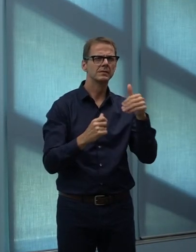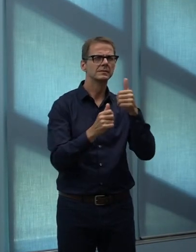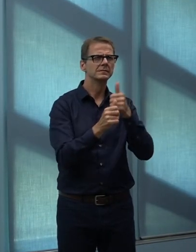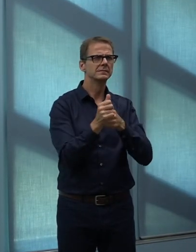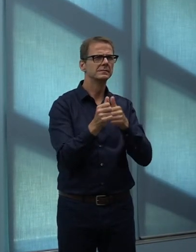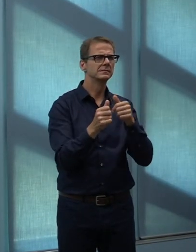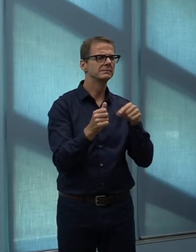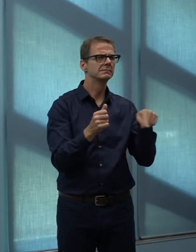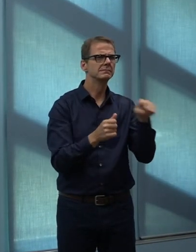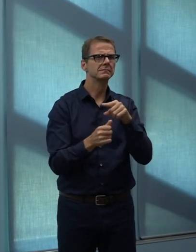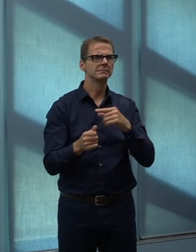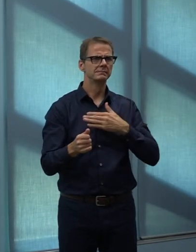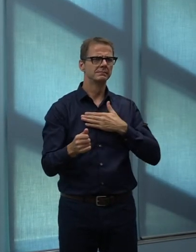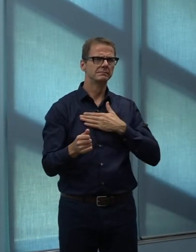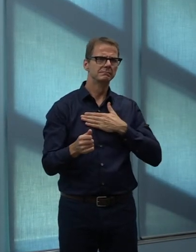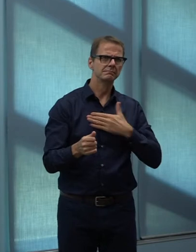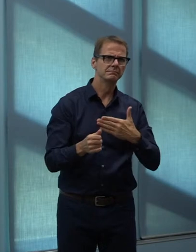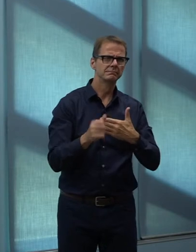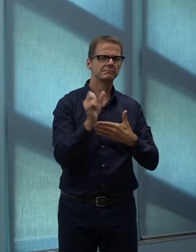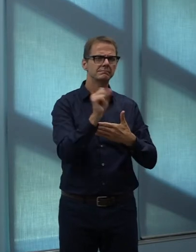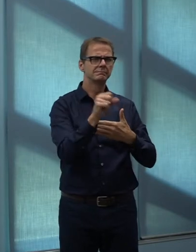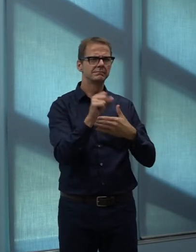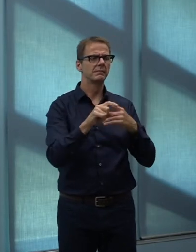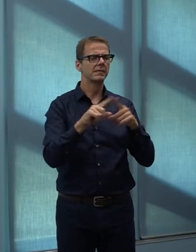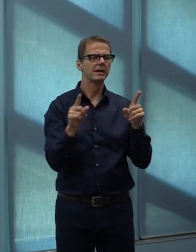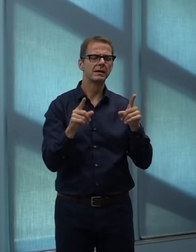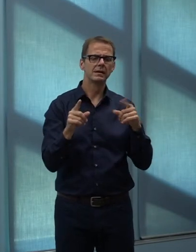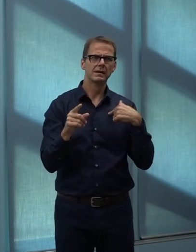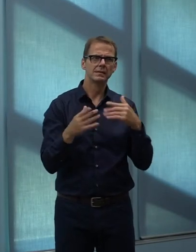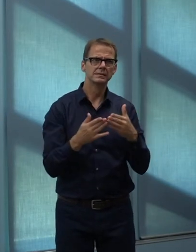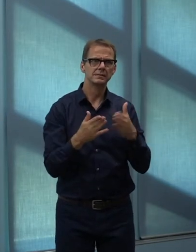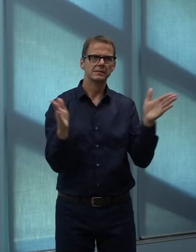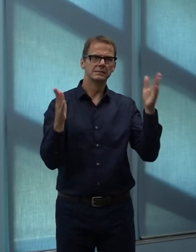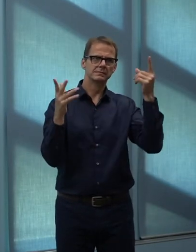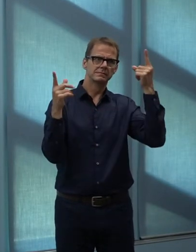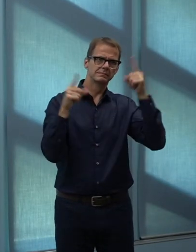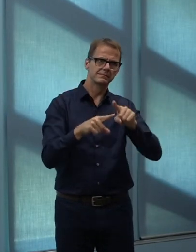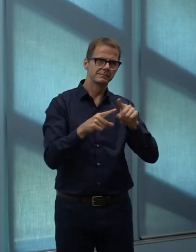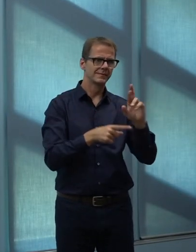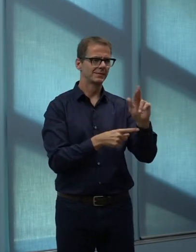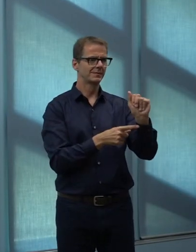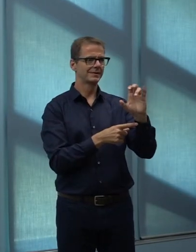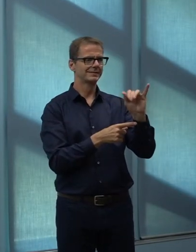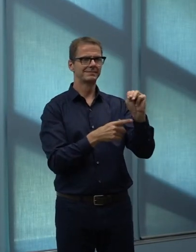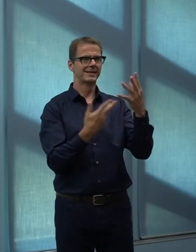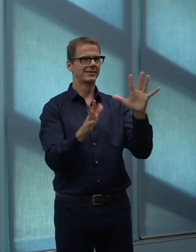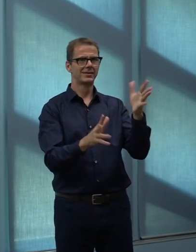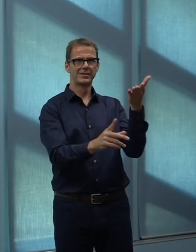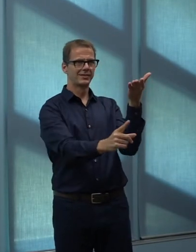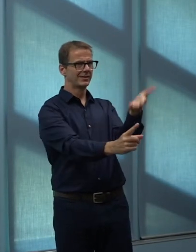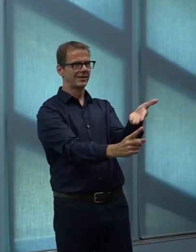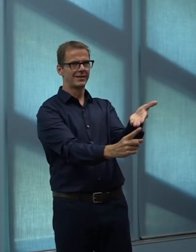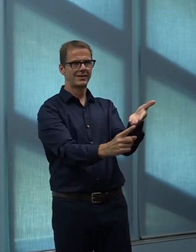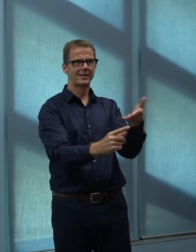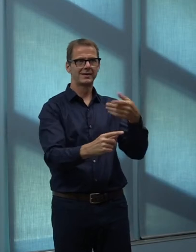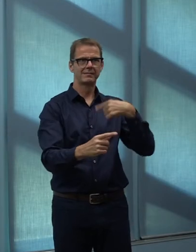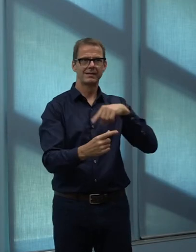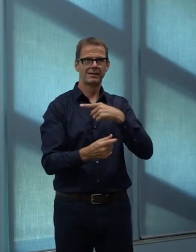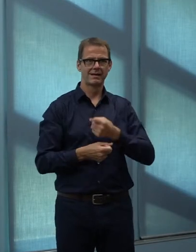of systemic racism that we didn't create personally, but that we are in charge of working to resolve.